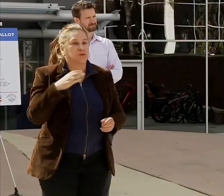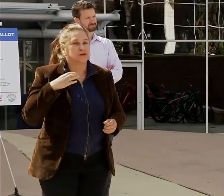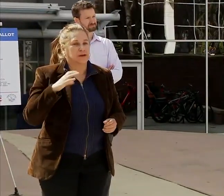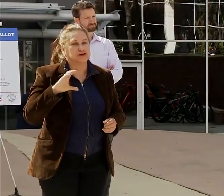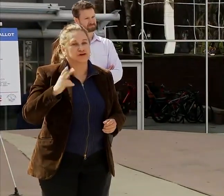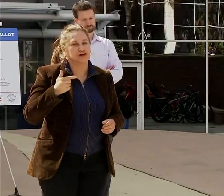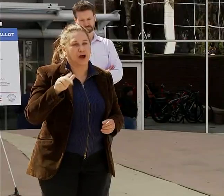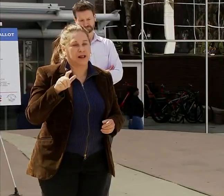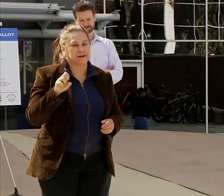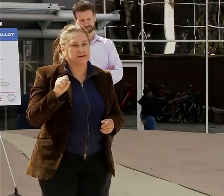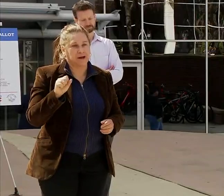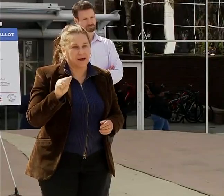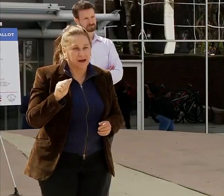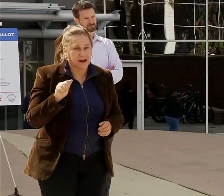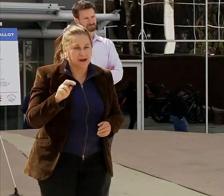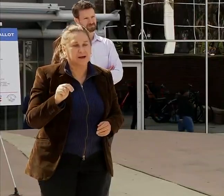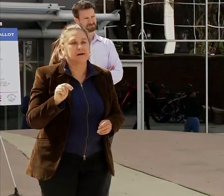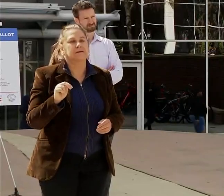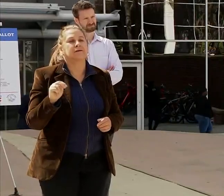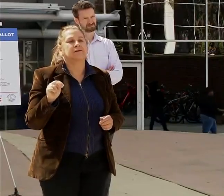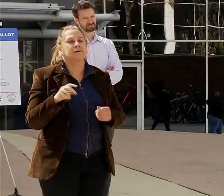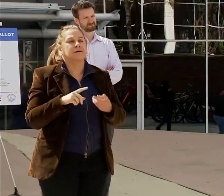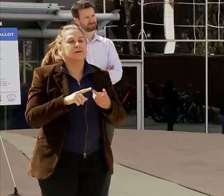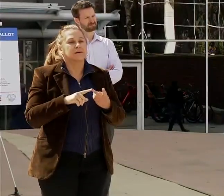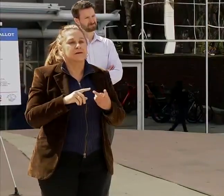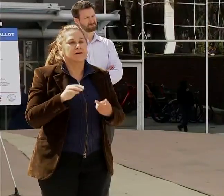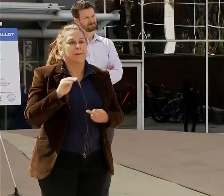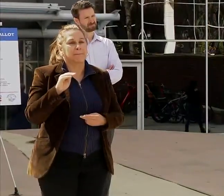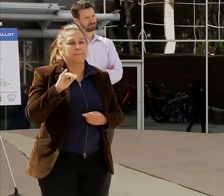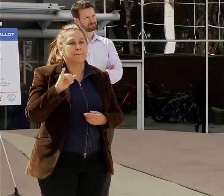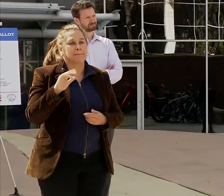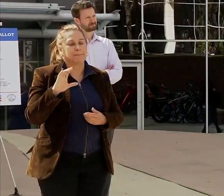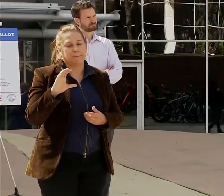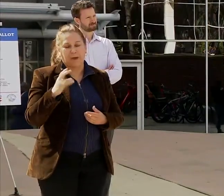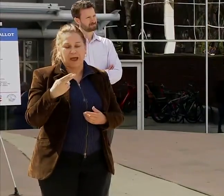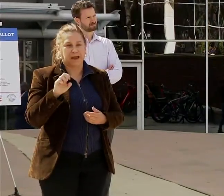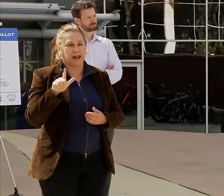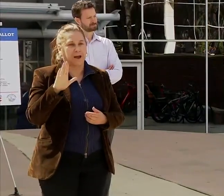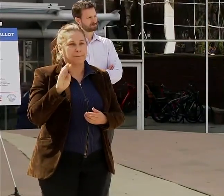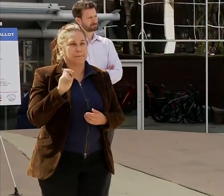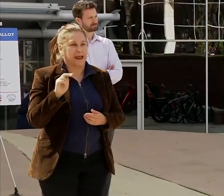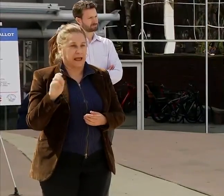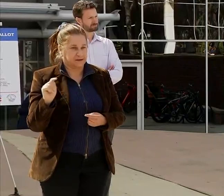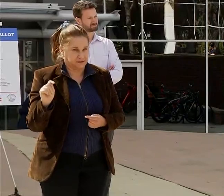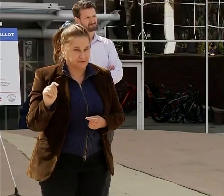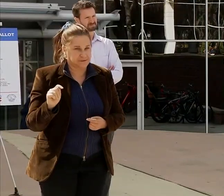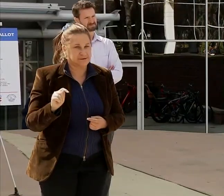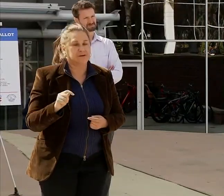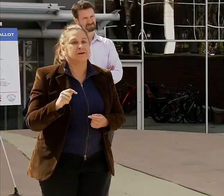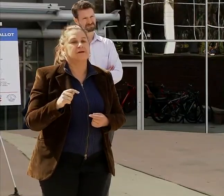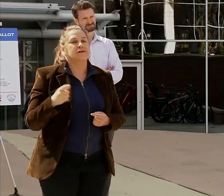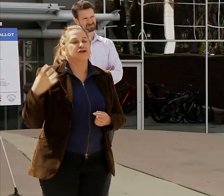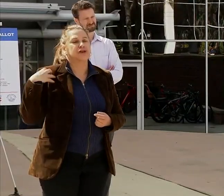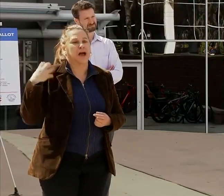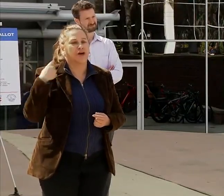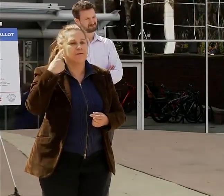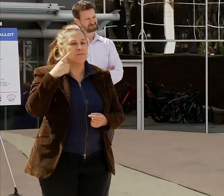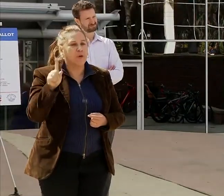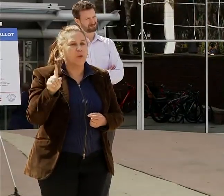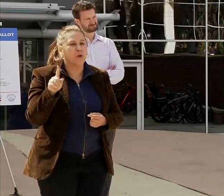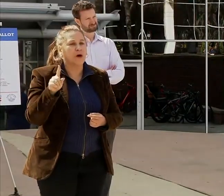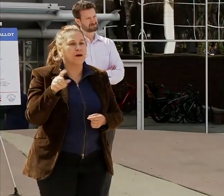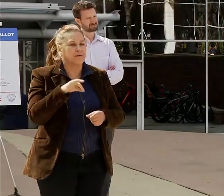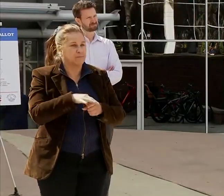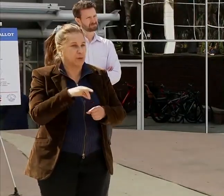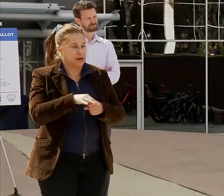Elections Michael Bennett. This morning I want to start with some very difficult news. A member of